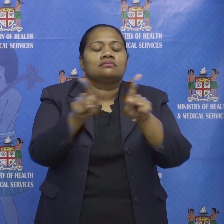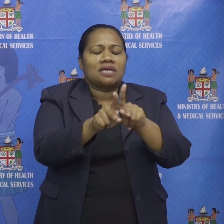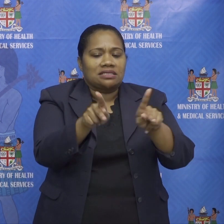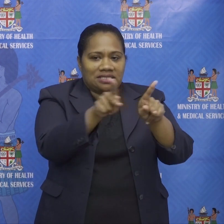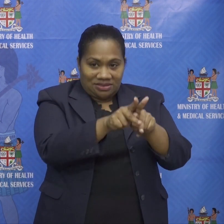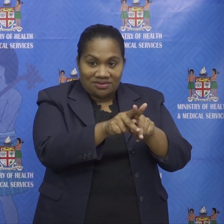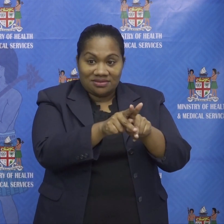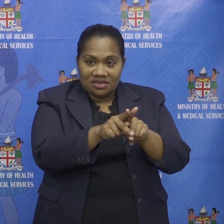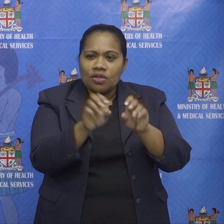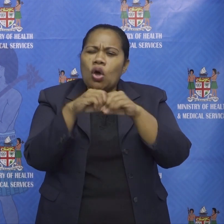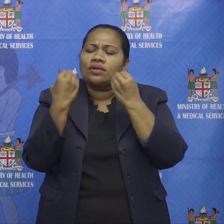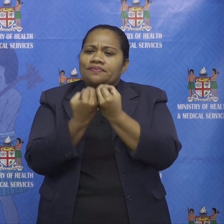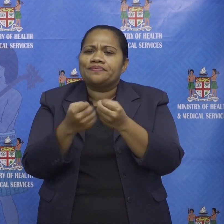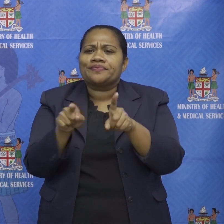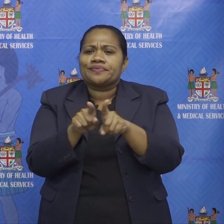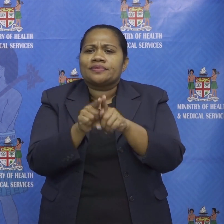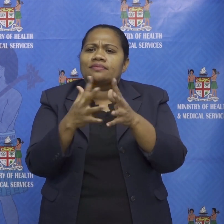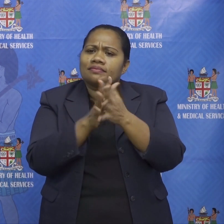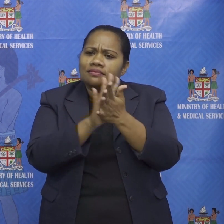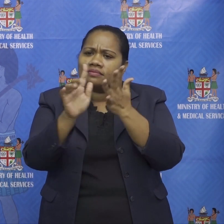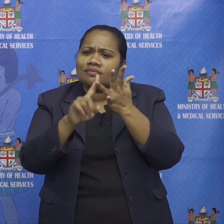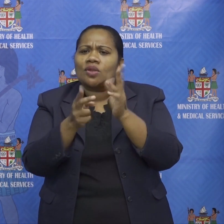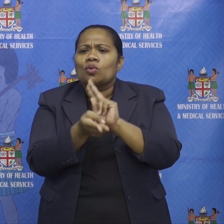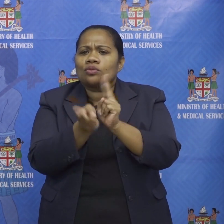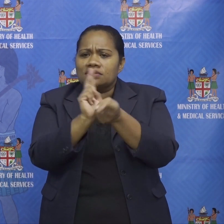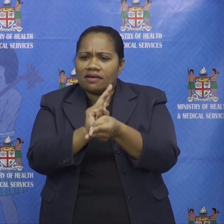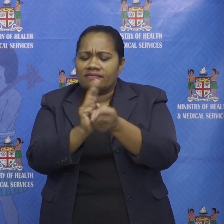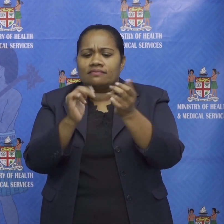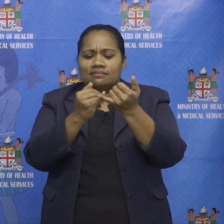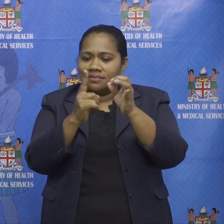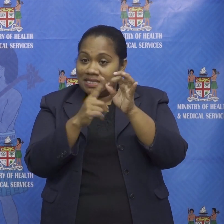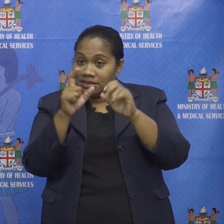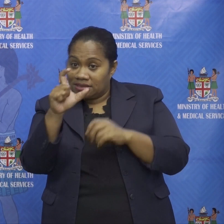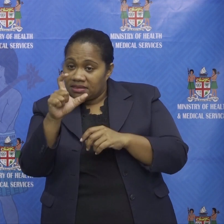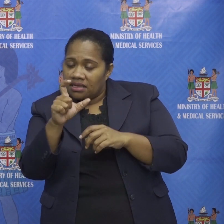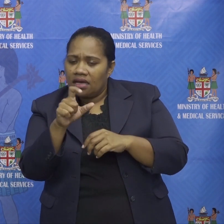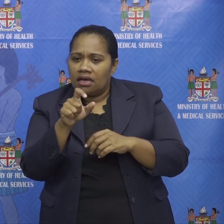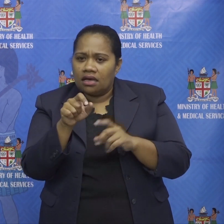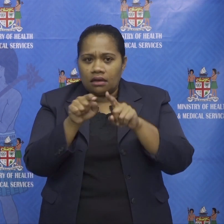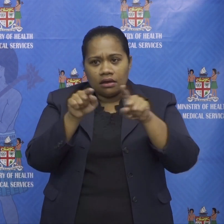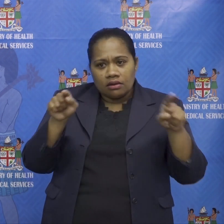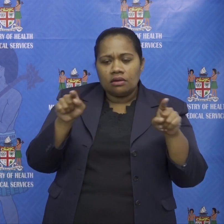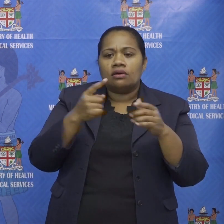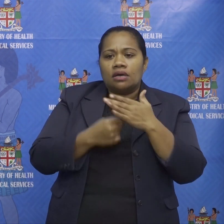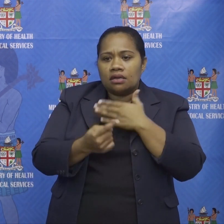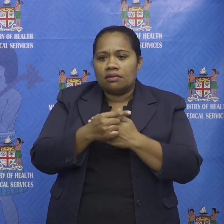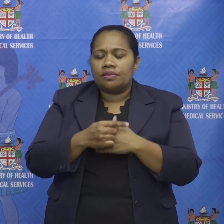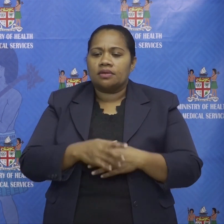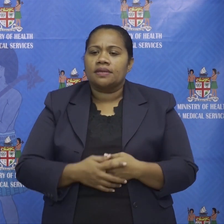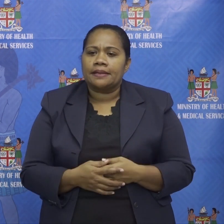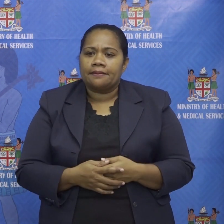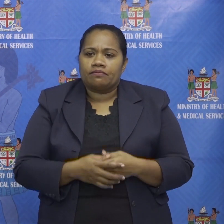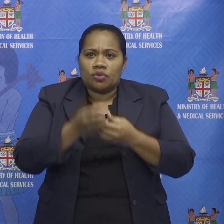organizations like the world health organization unicef spc we're able to us tell them that we are